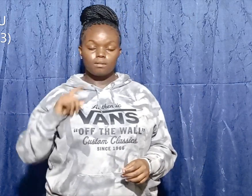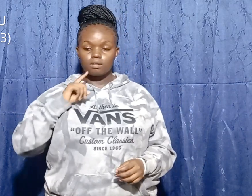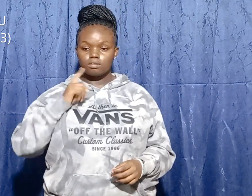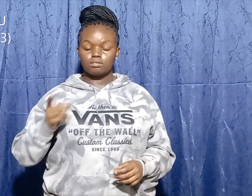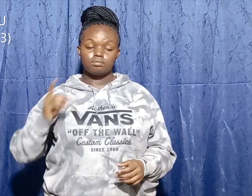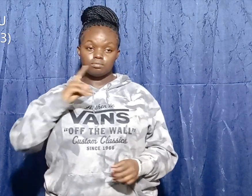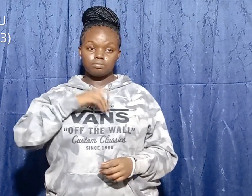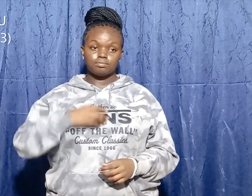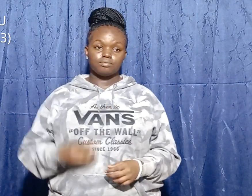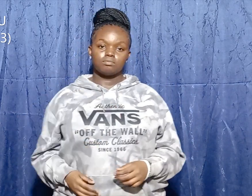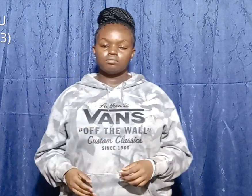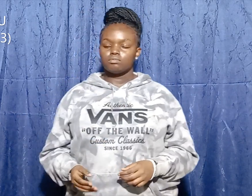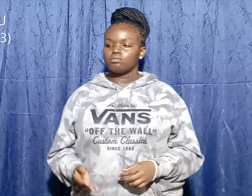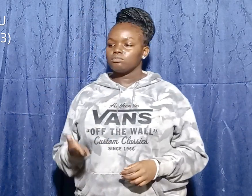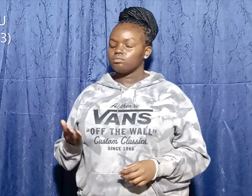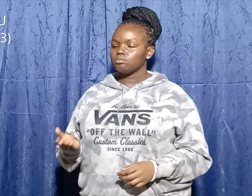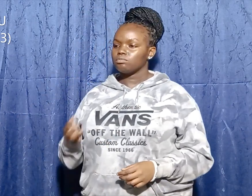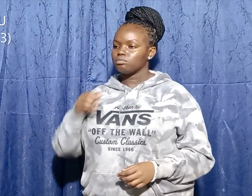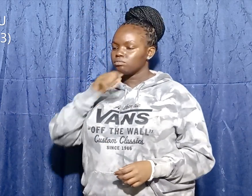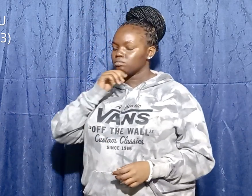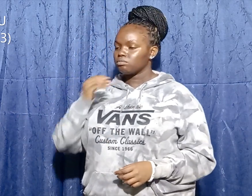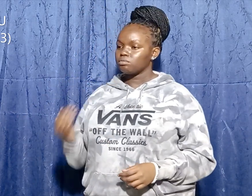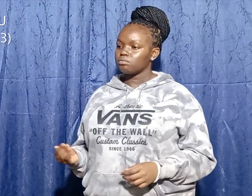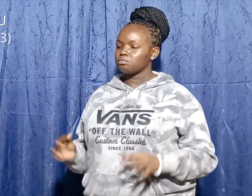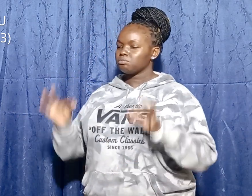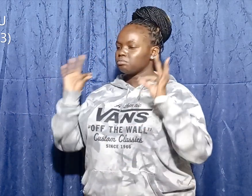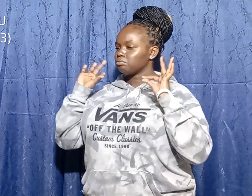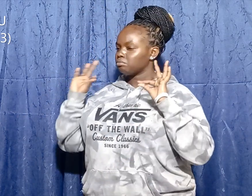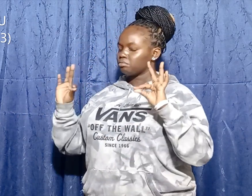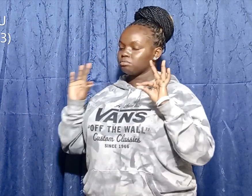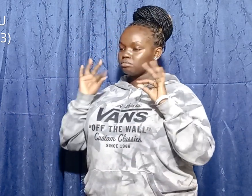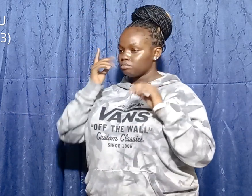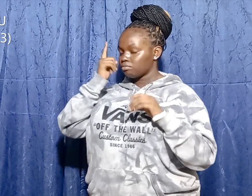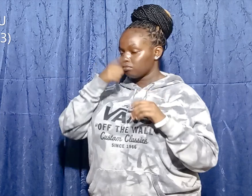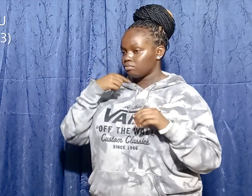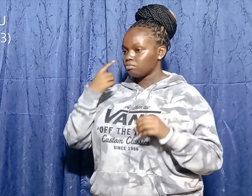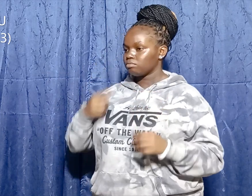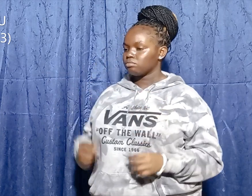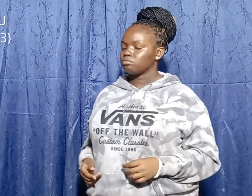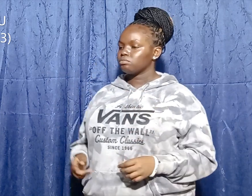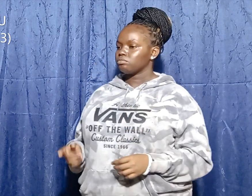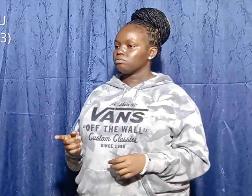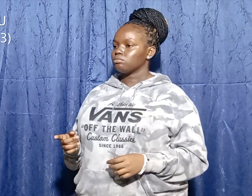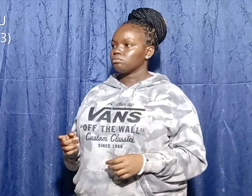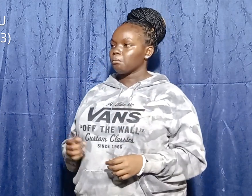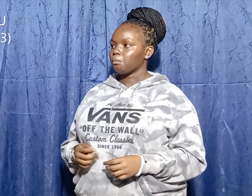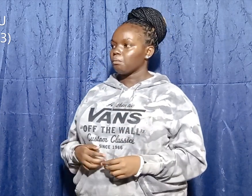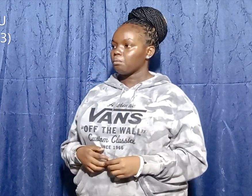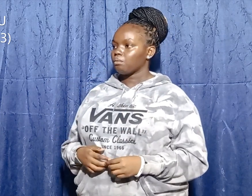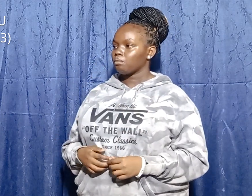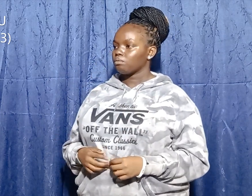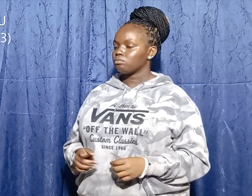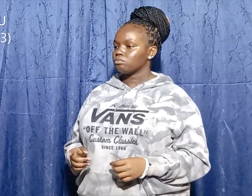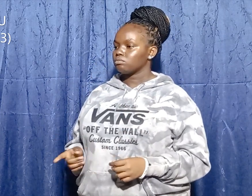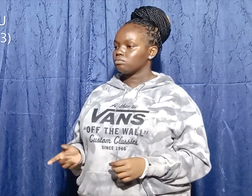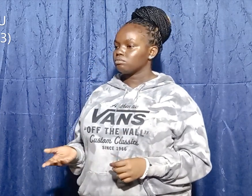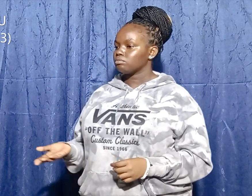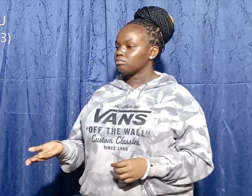with perfect face, what's the stick for? What's the stick? What's the